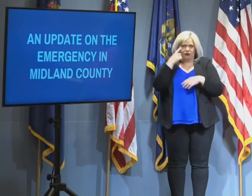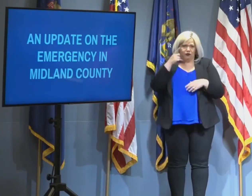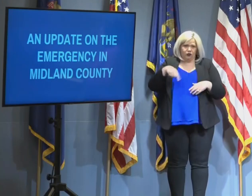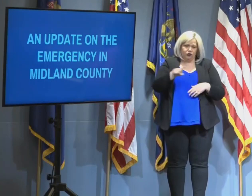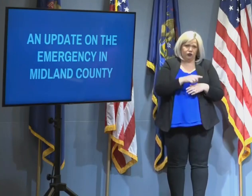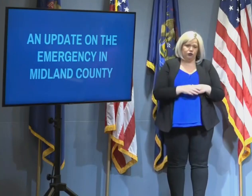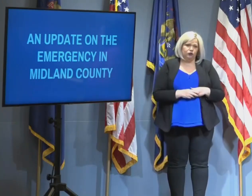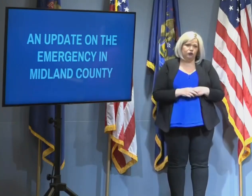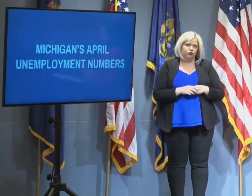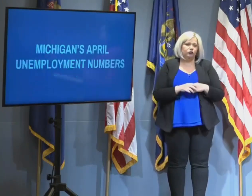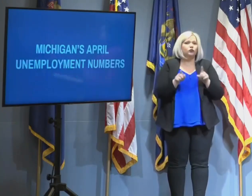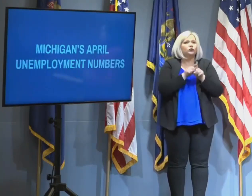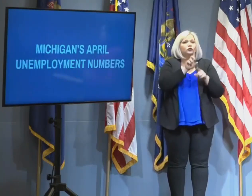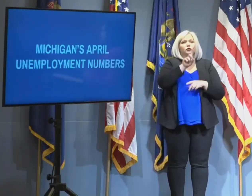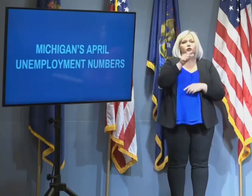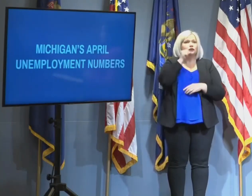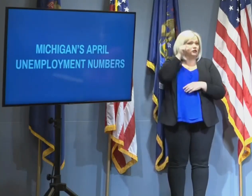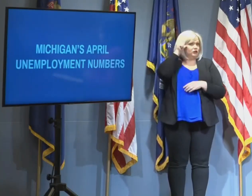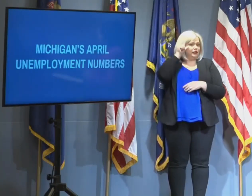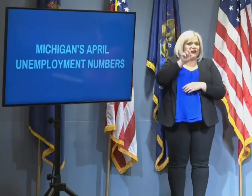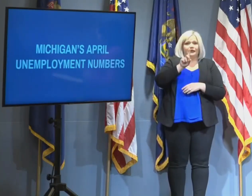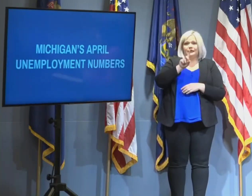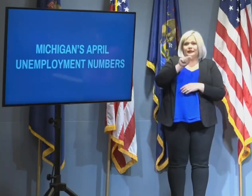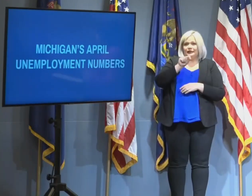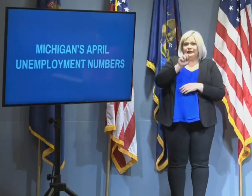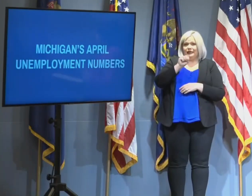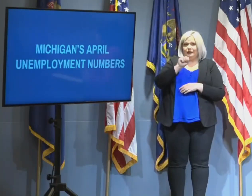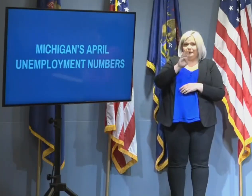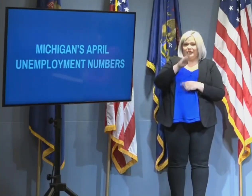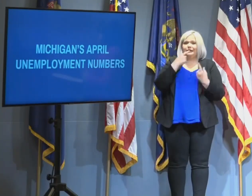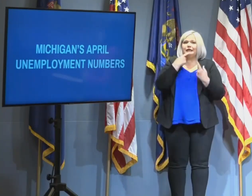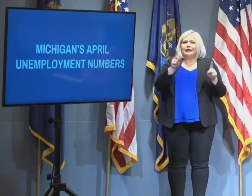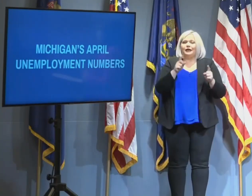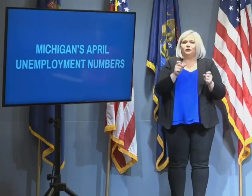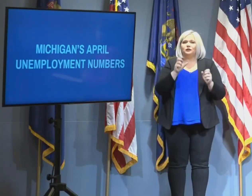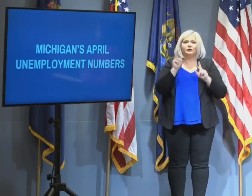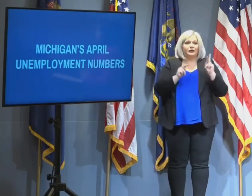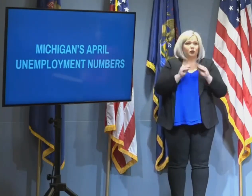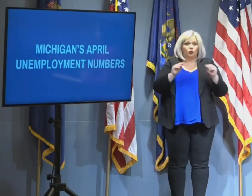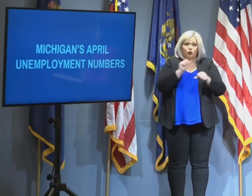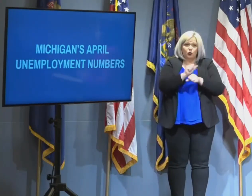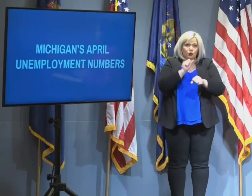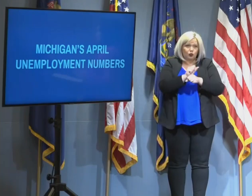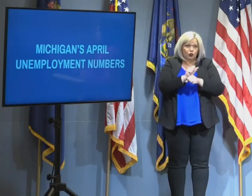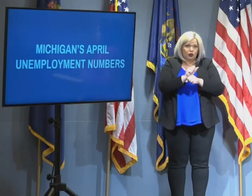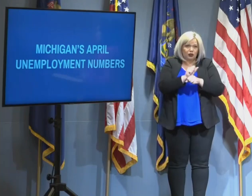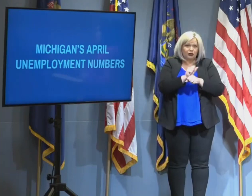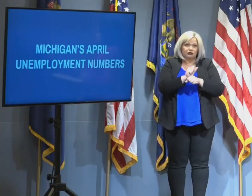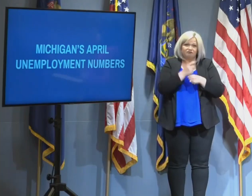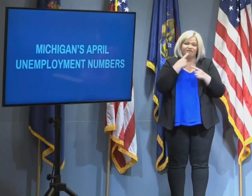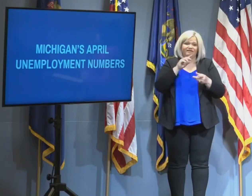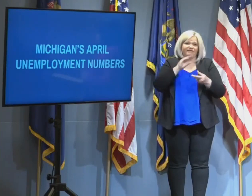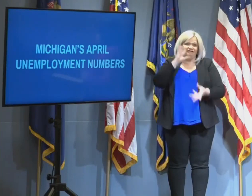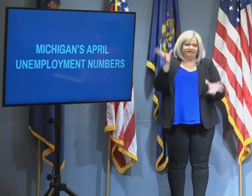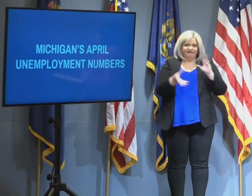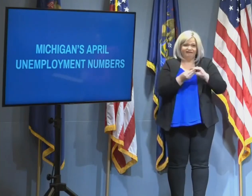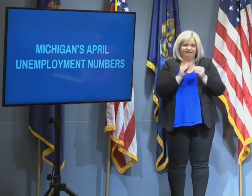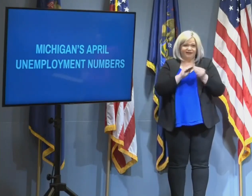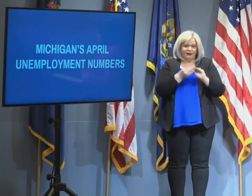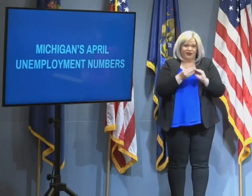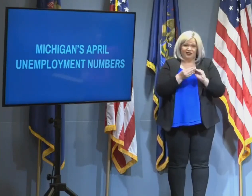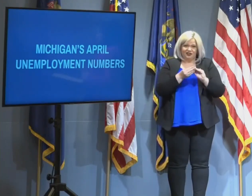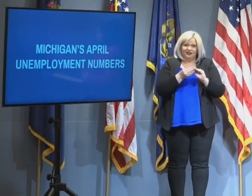Yesterday, DTMB released Michigan's April unemployment numbers, and to say their high is an understatement.